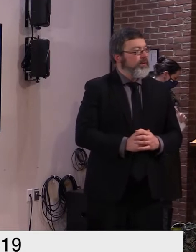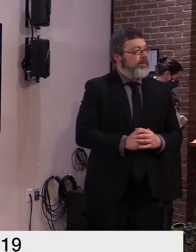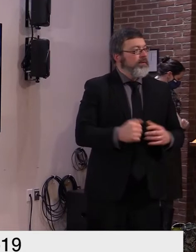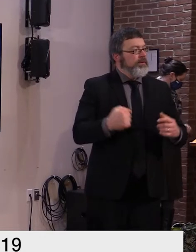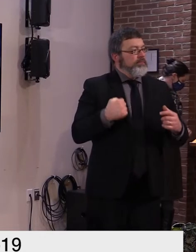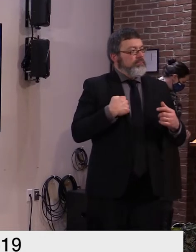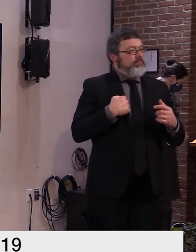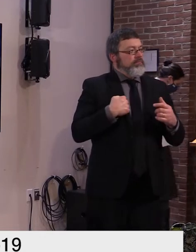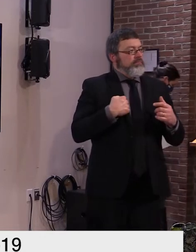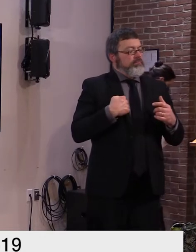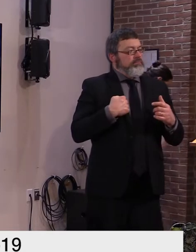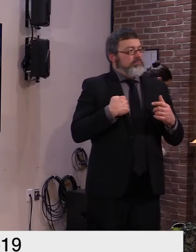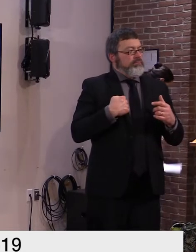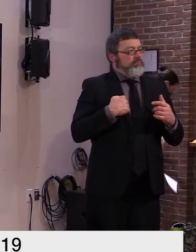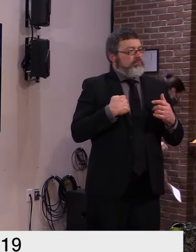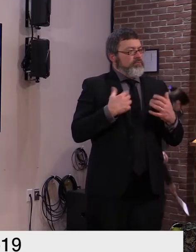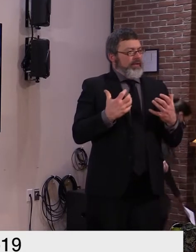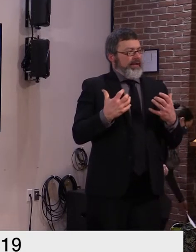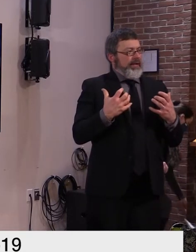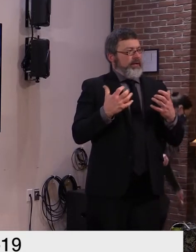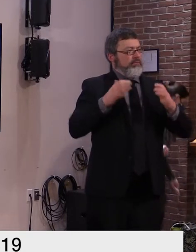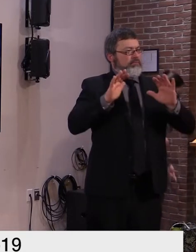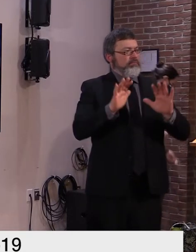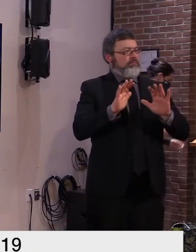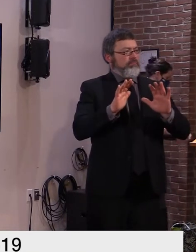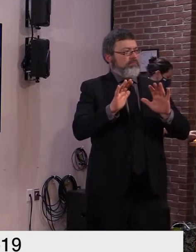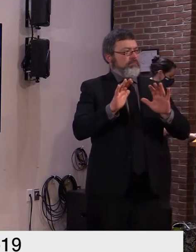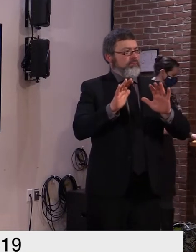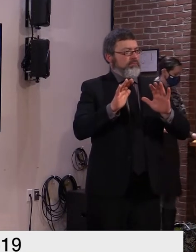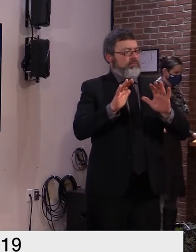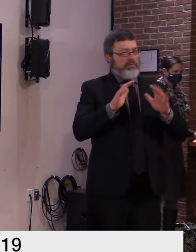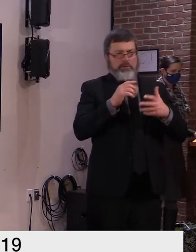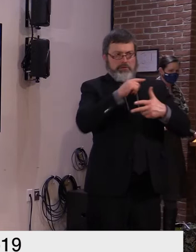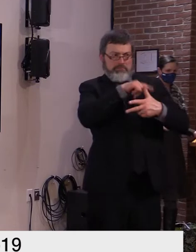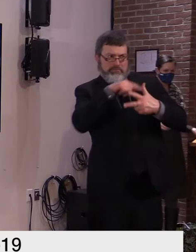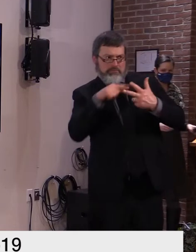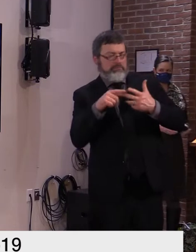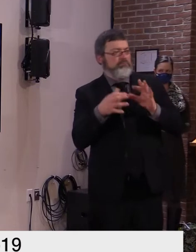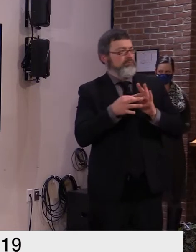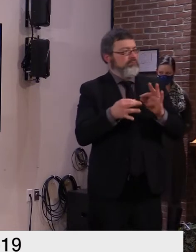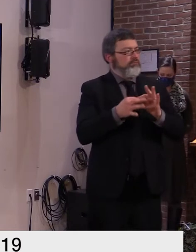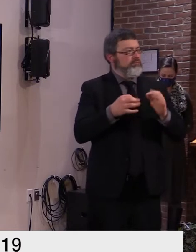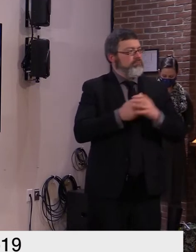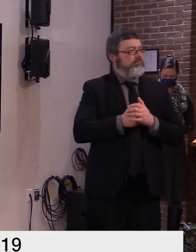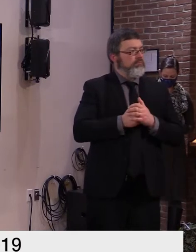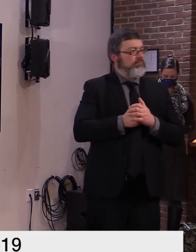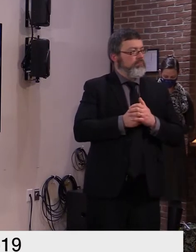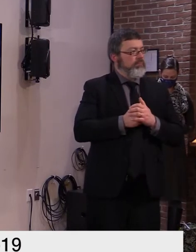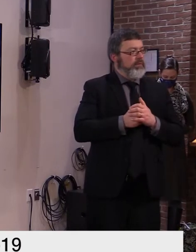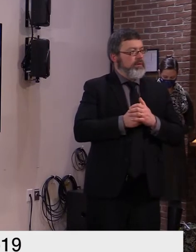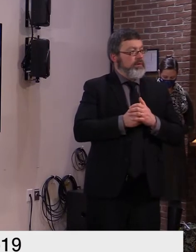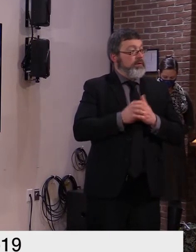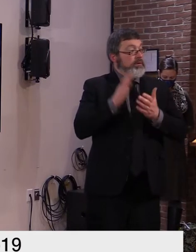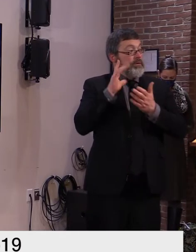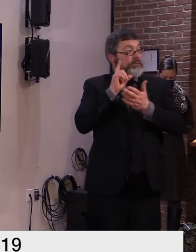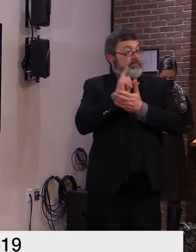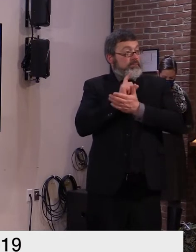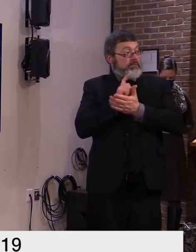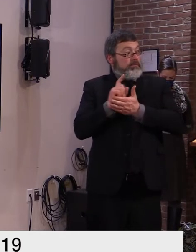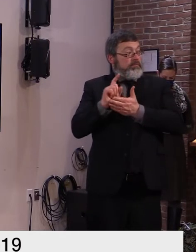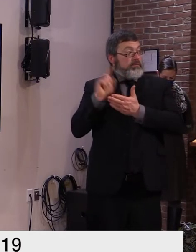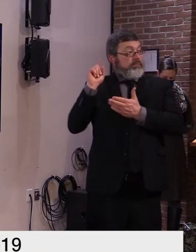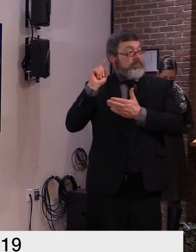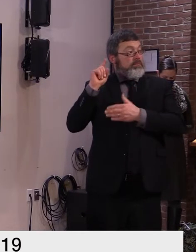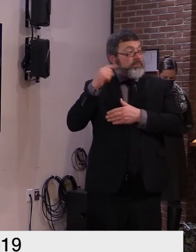i wish to address them in more detail last week i had mentioned that long-term care facilities especially skilled